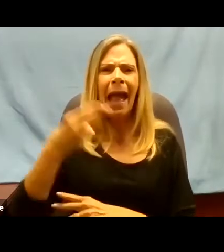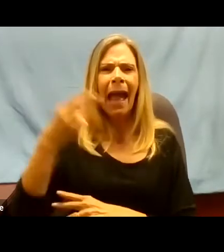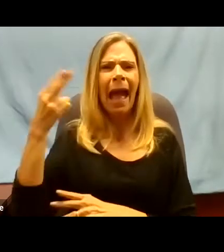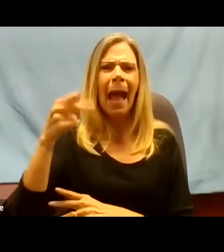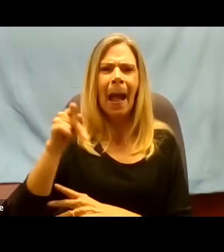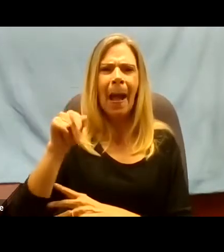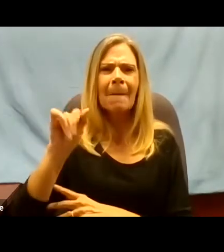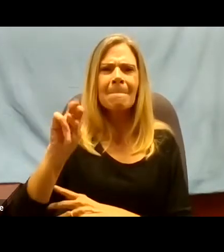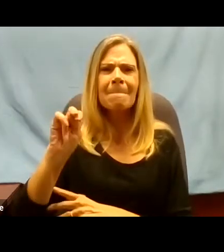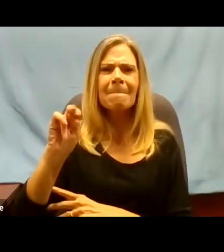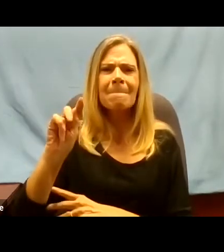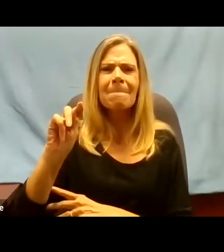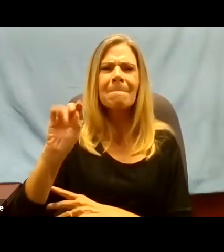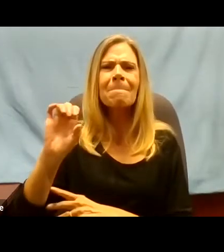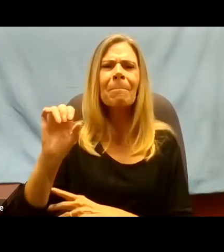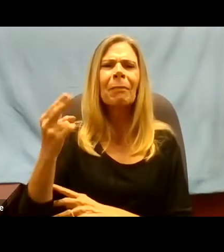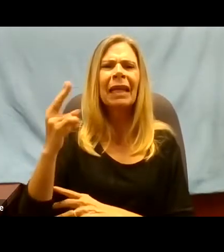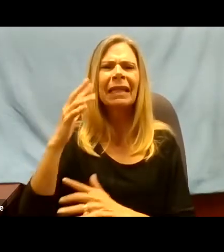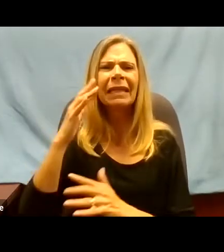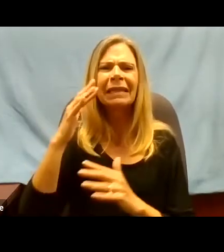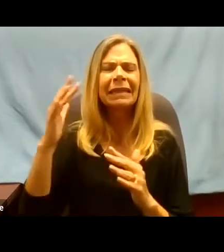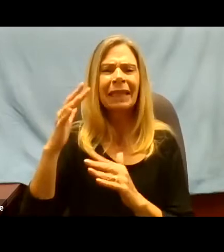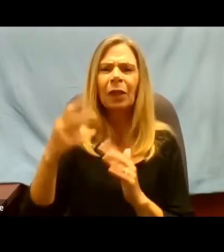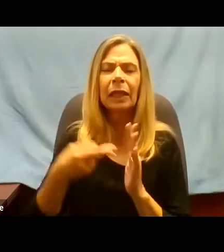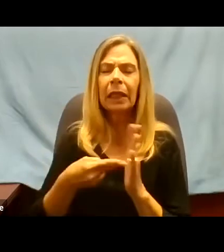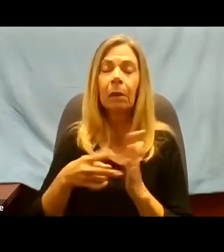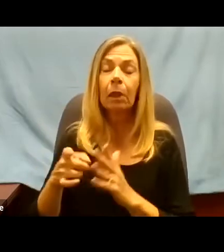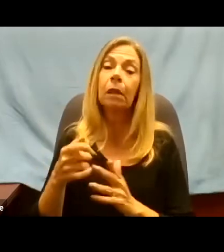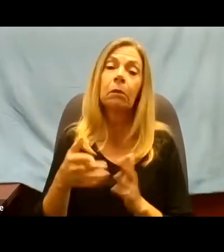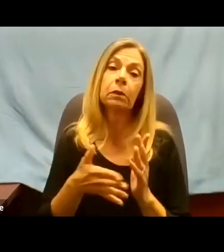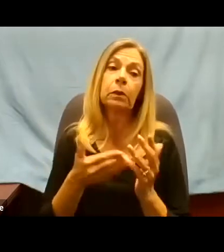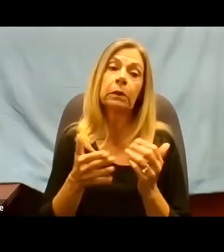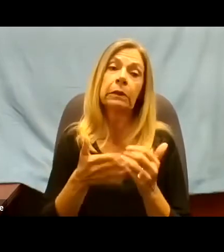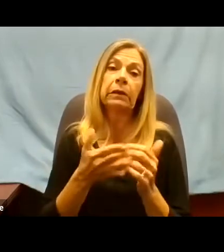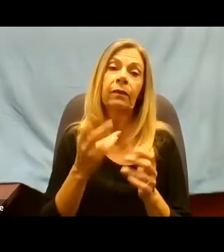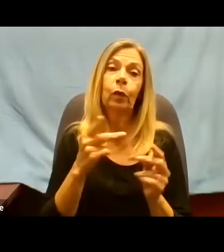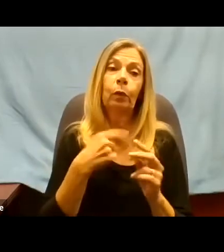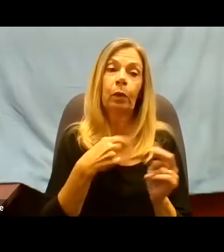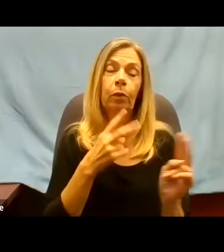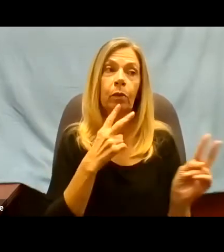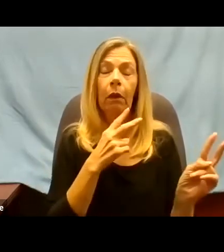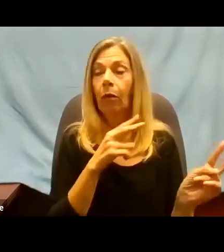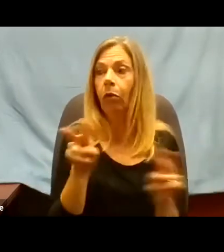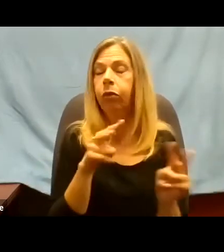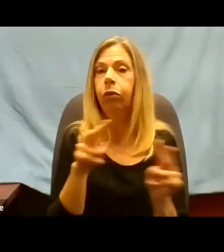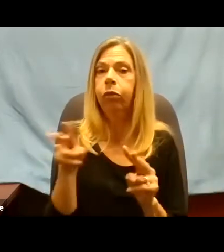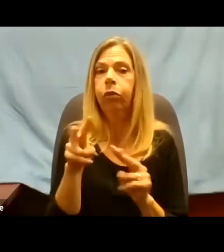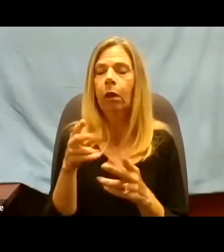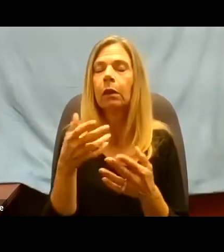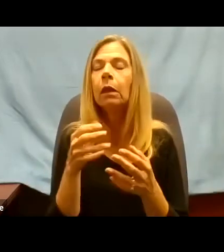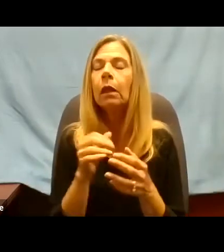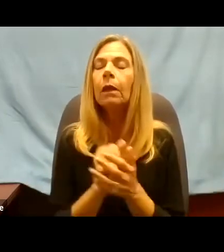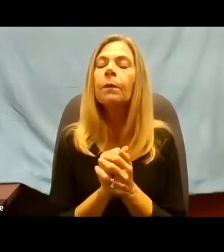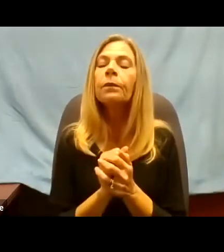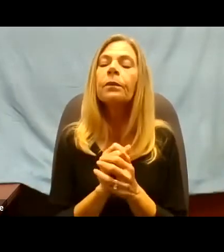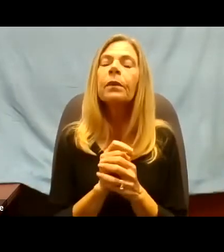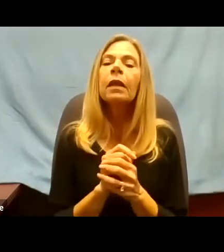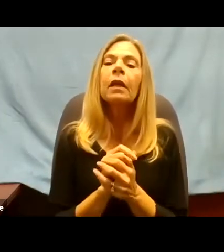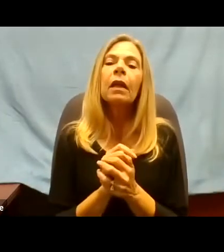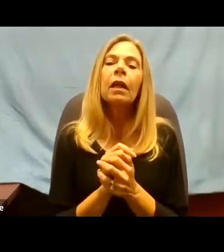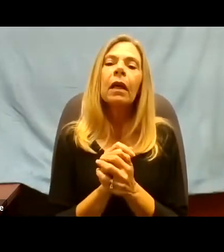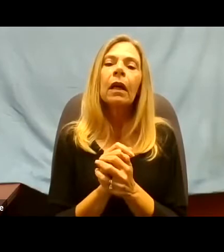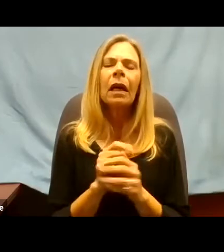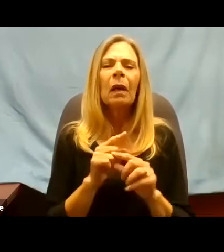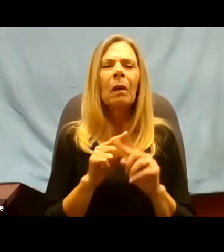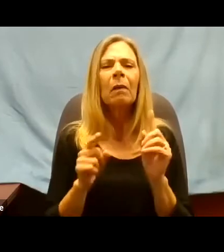that he really didn't mean to make, but they highly distracting to everyone. And what he was saying was happening at a very low guttural